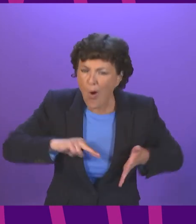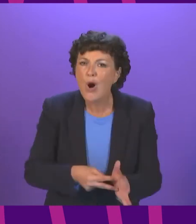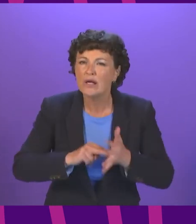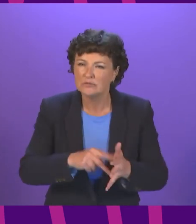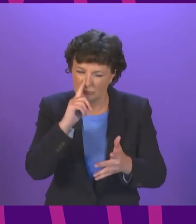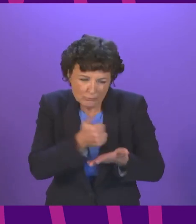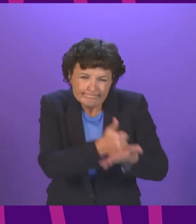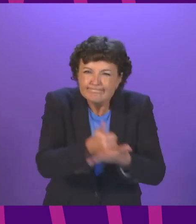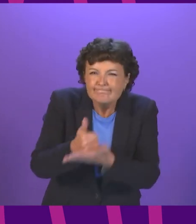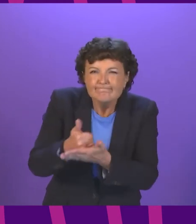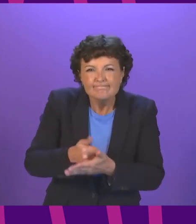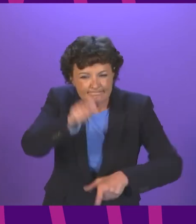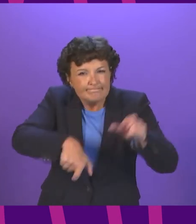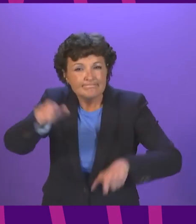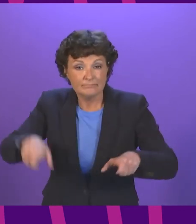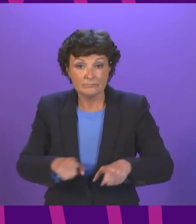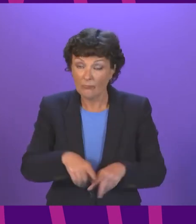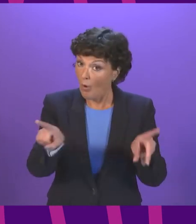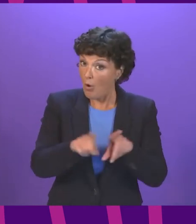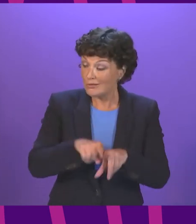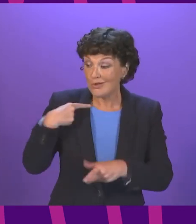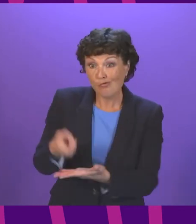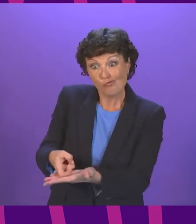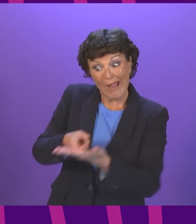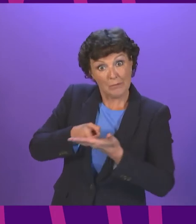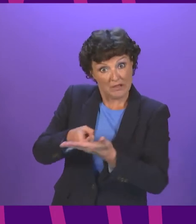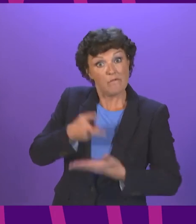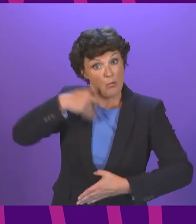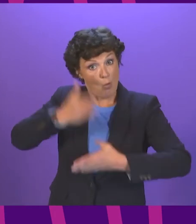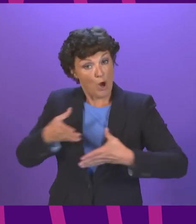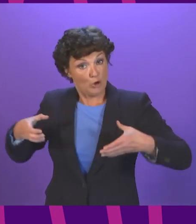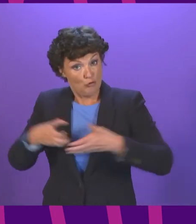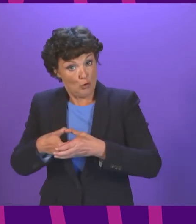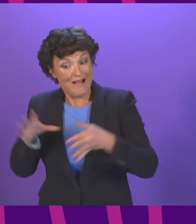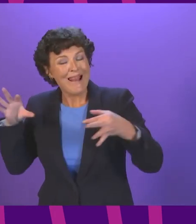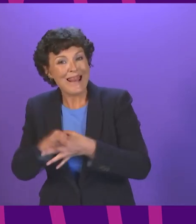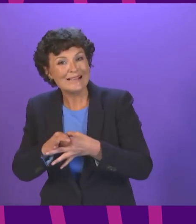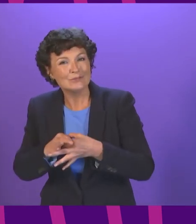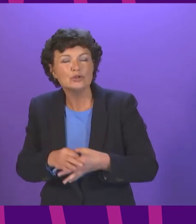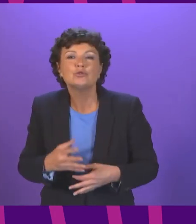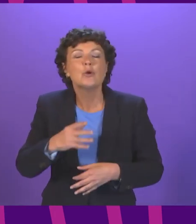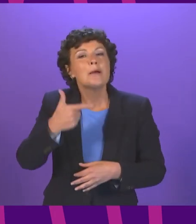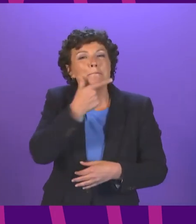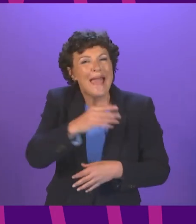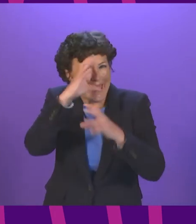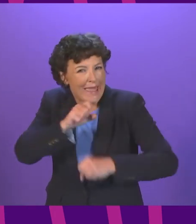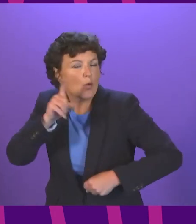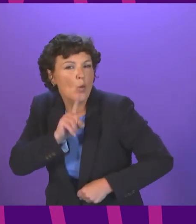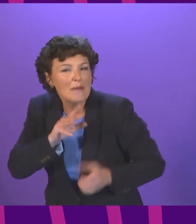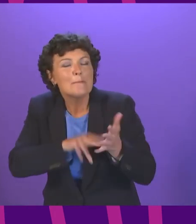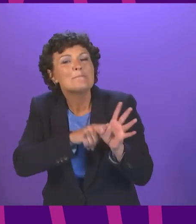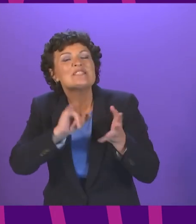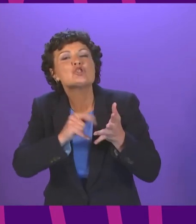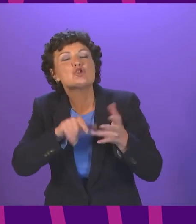them. And we will take account of the recommendations of the Working Group on Misogyny and Criminal Justice, which is due to report next year.